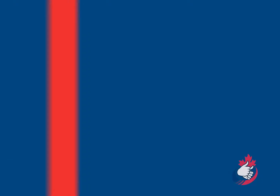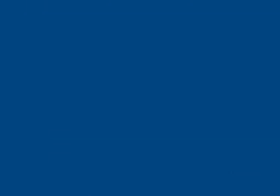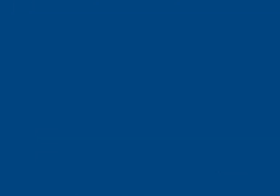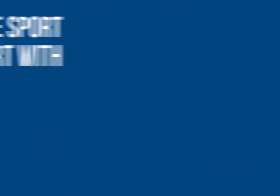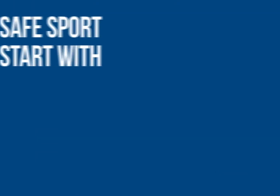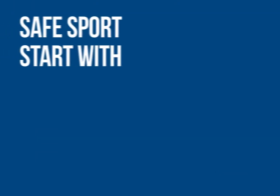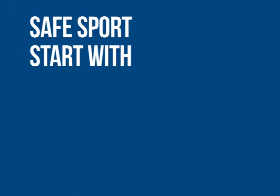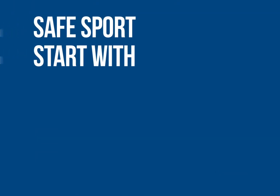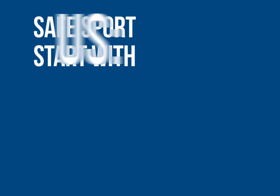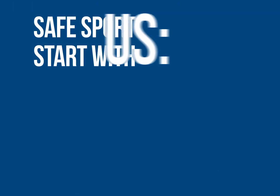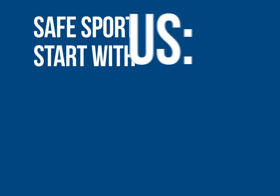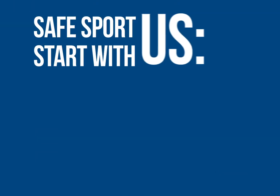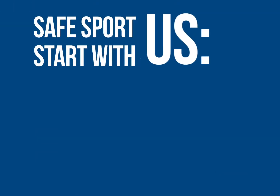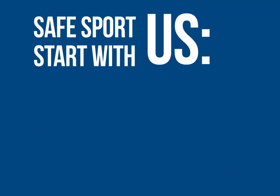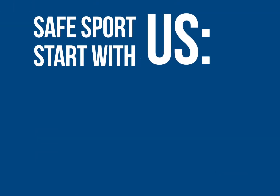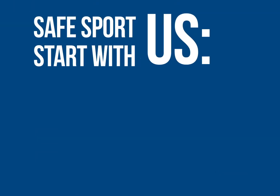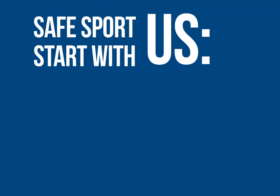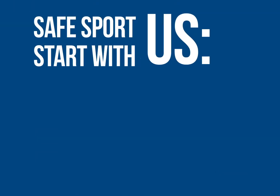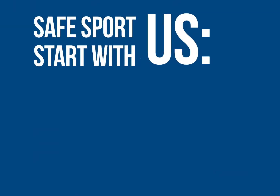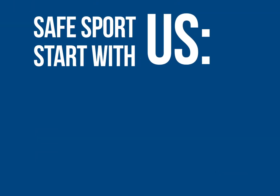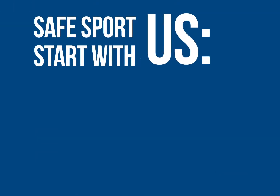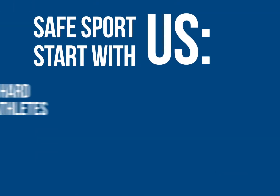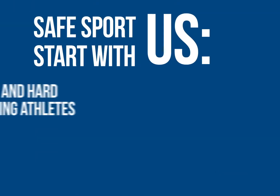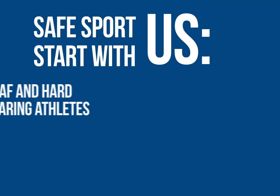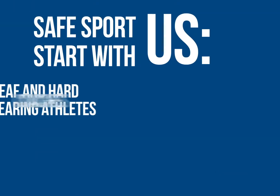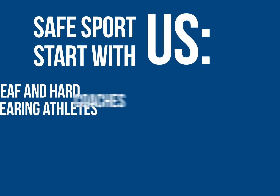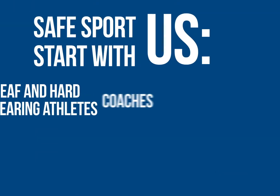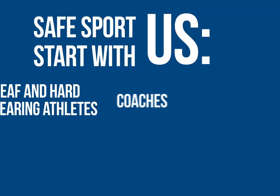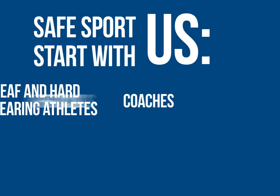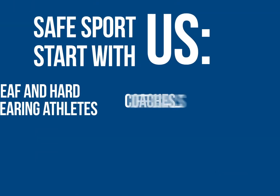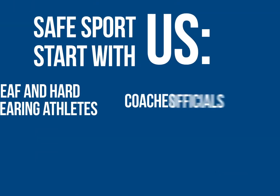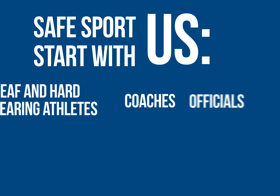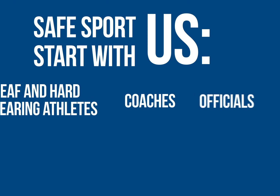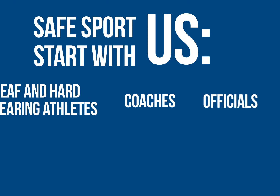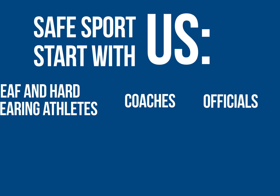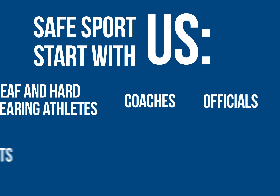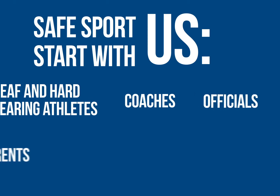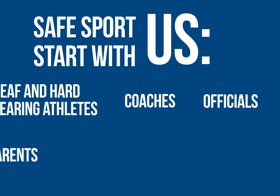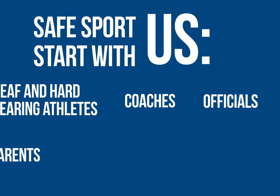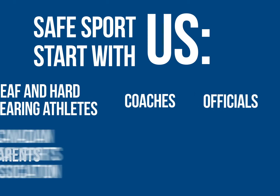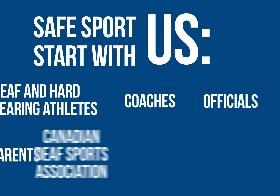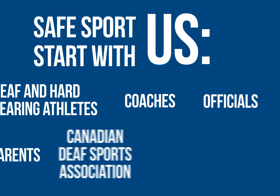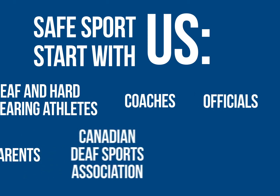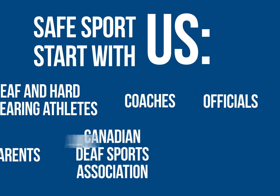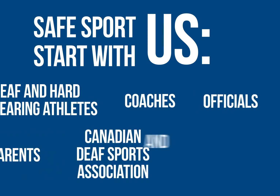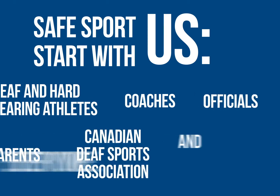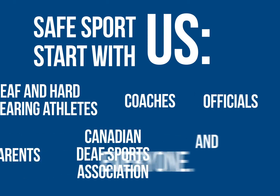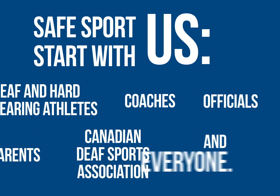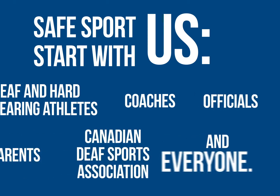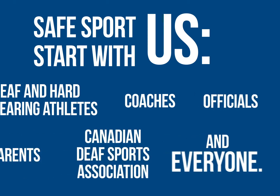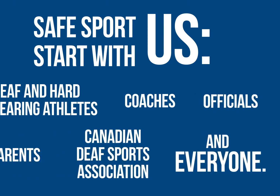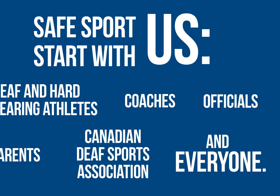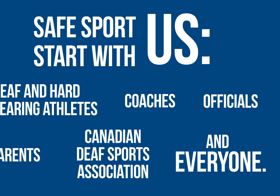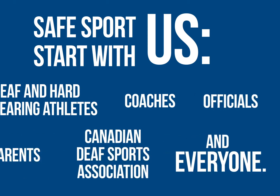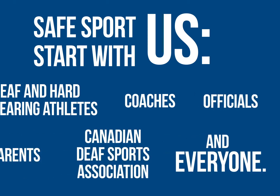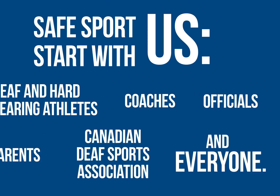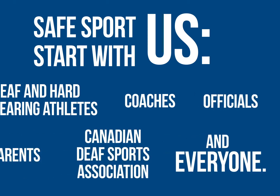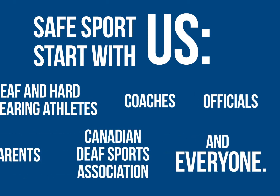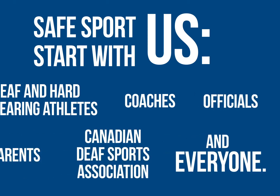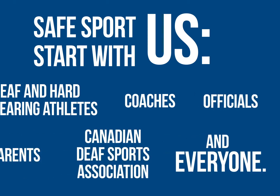Safe sport starts with us. Deaf and hard of hearing athletes, coaches, officials, parents, Canadian